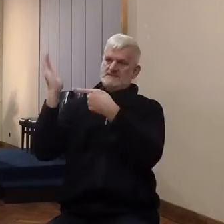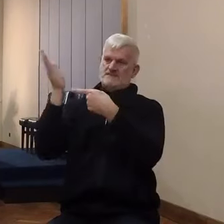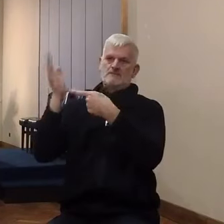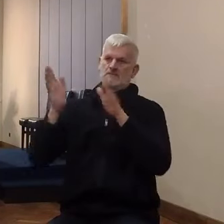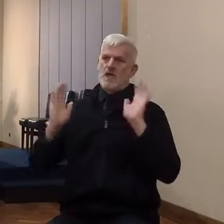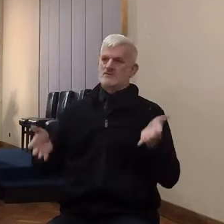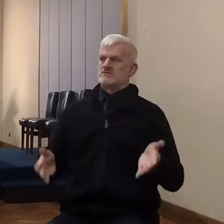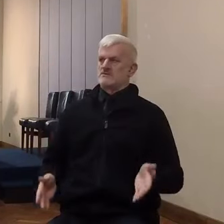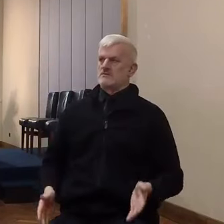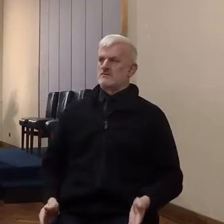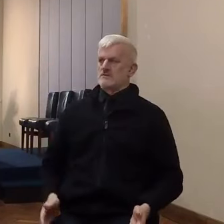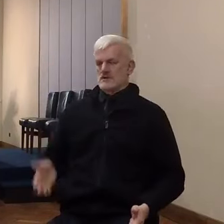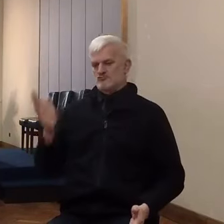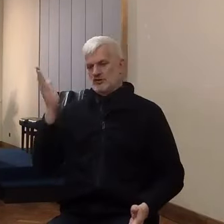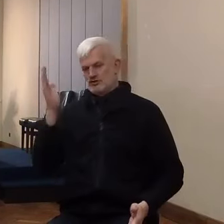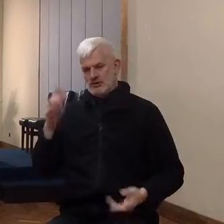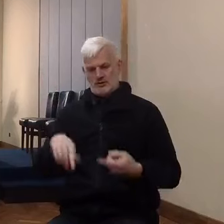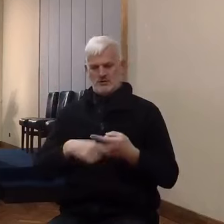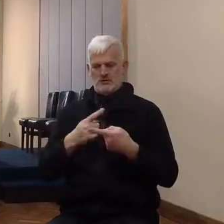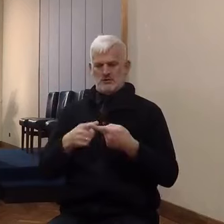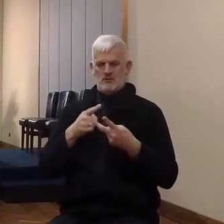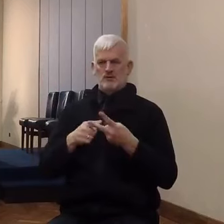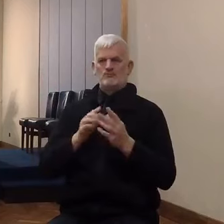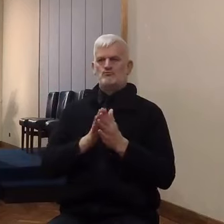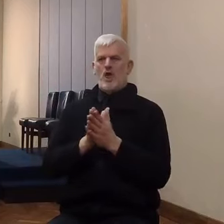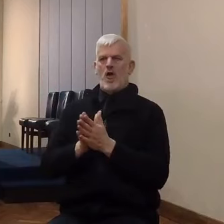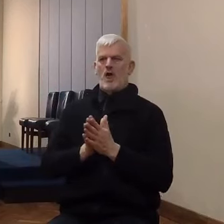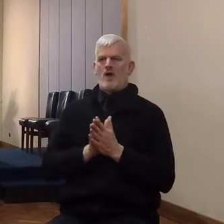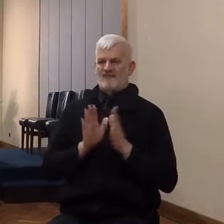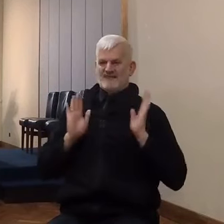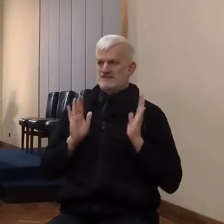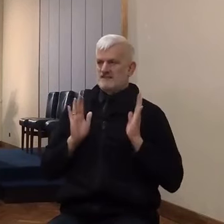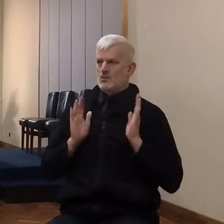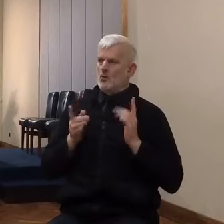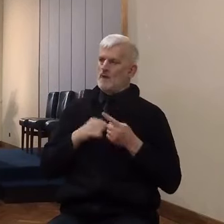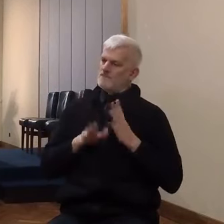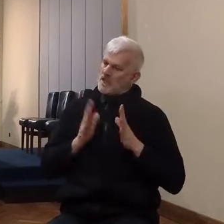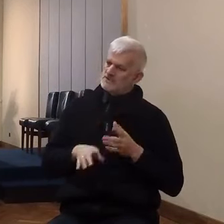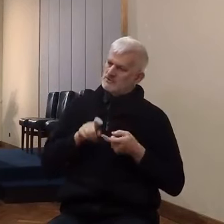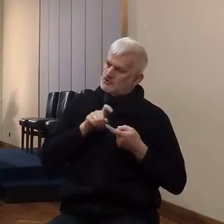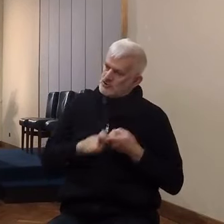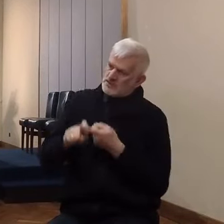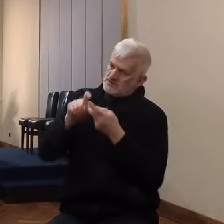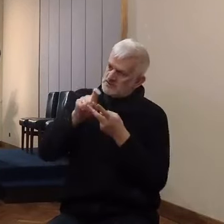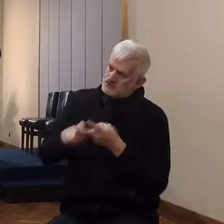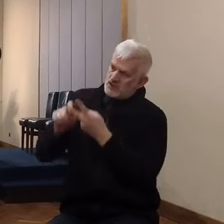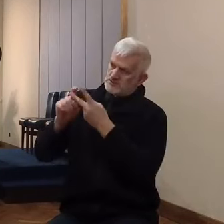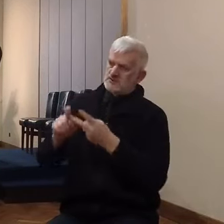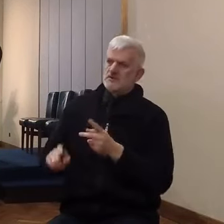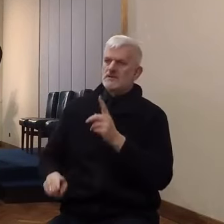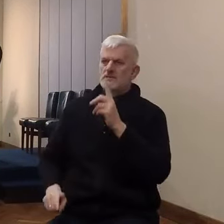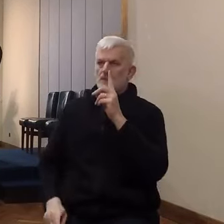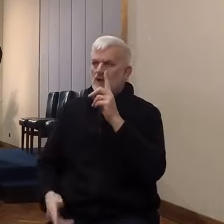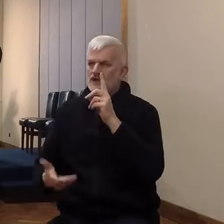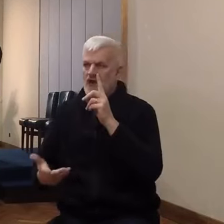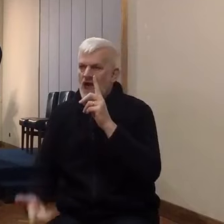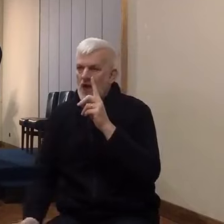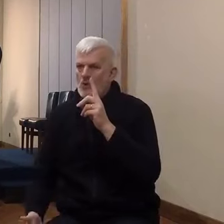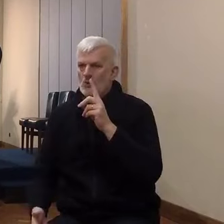must be by preaching and prayer. And we must trust those things. But today, there's a great tendency among Bible believers